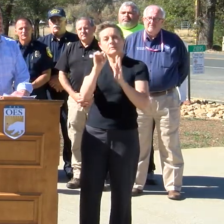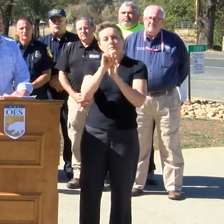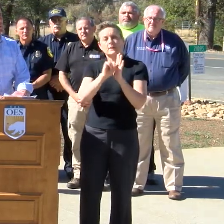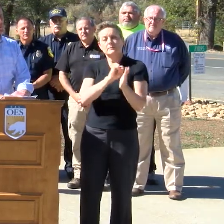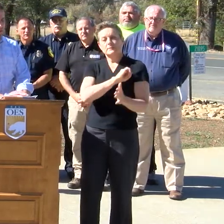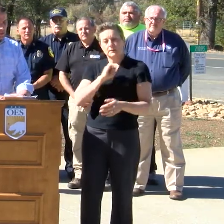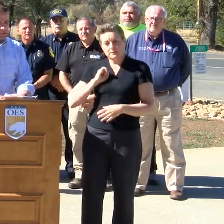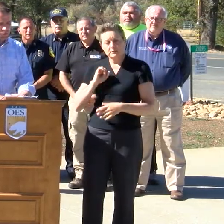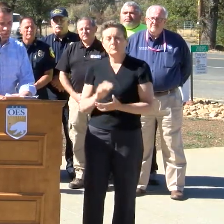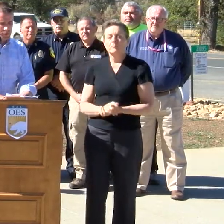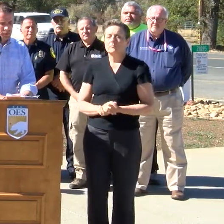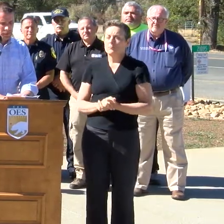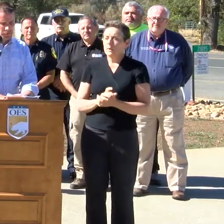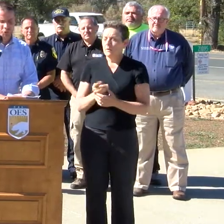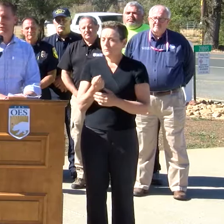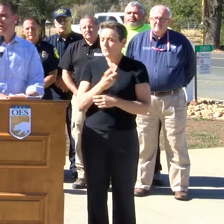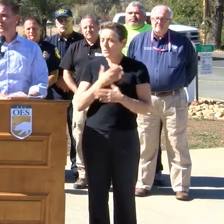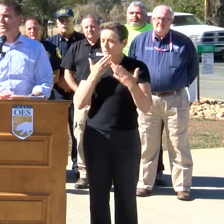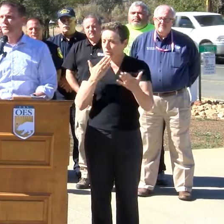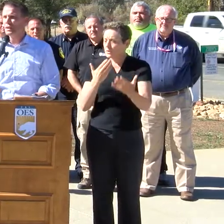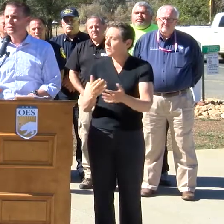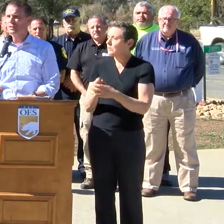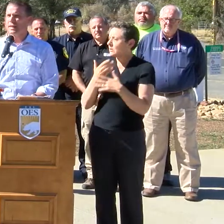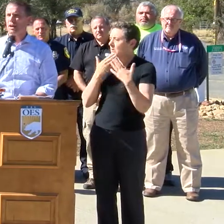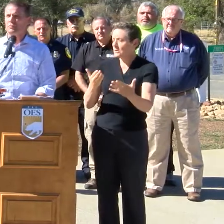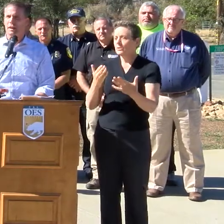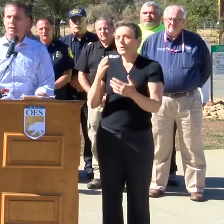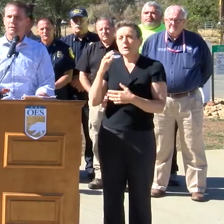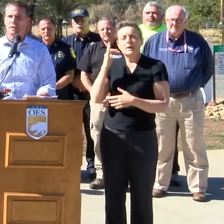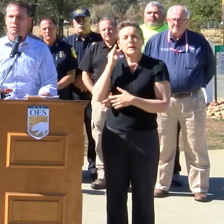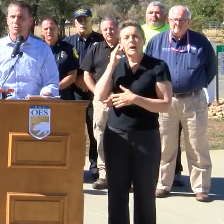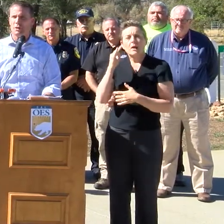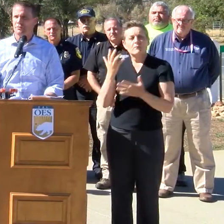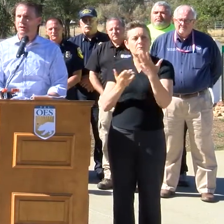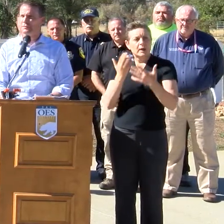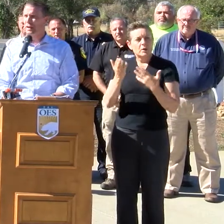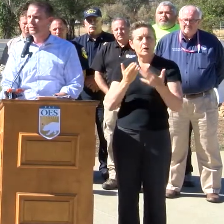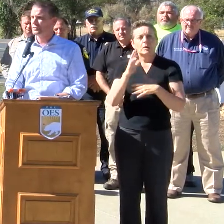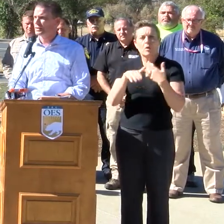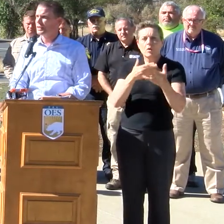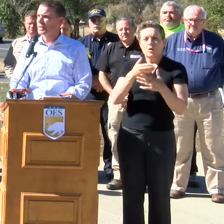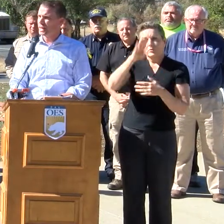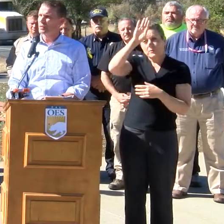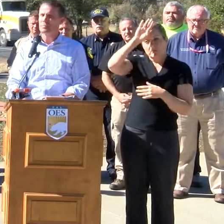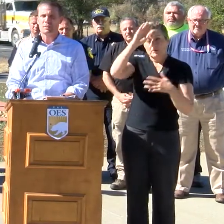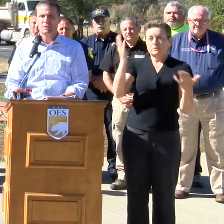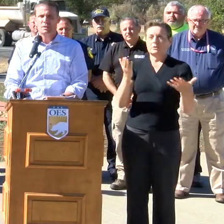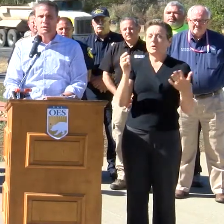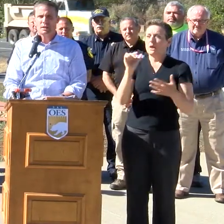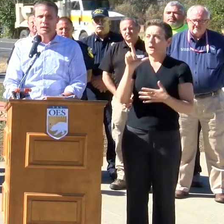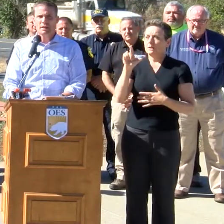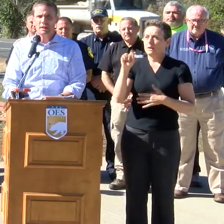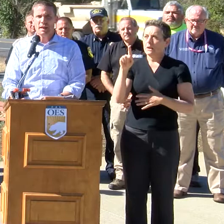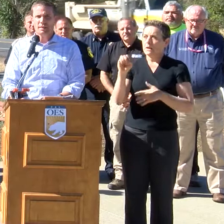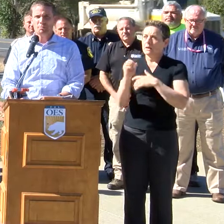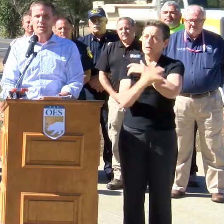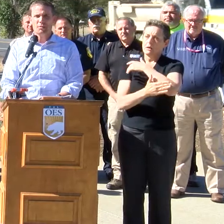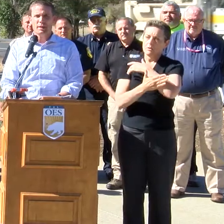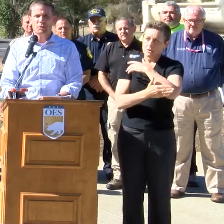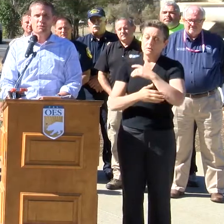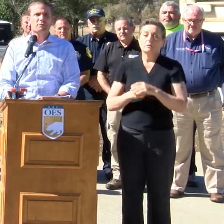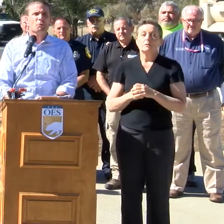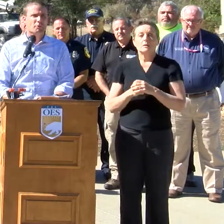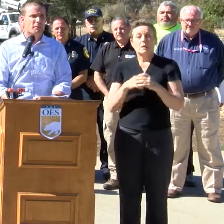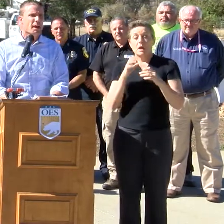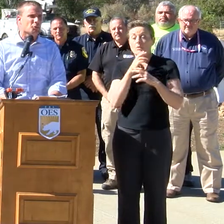to start out with a few thank yous. First of all, want to say thank you to Cal Fire and to all the firefighters in Lake County. At the